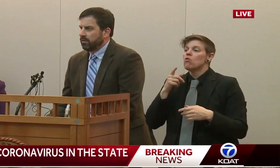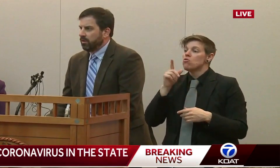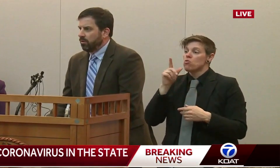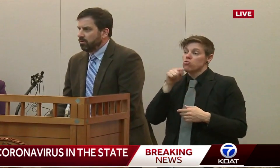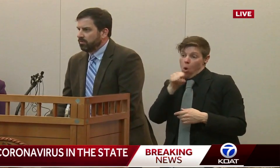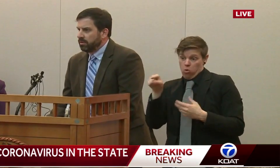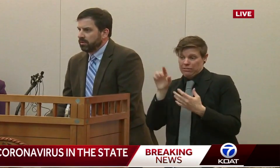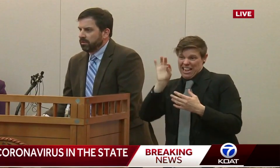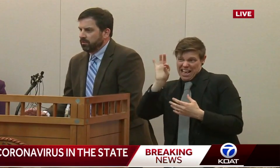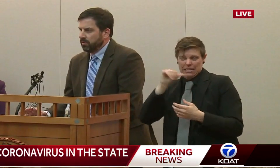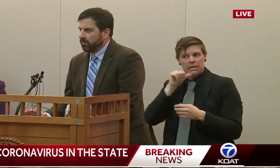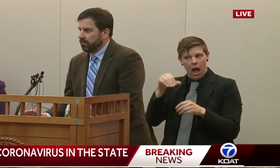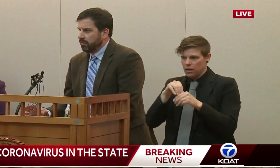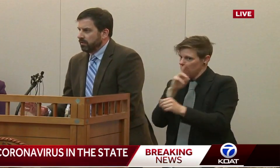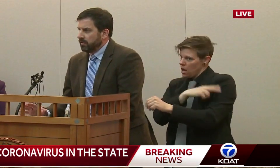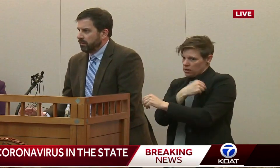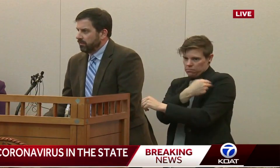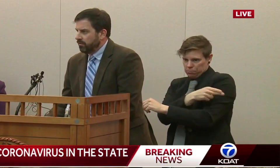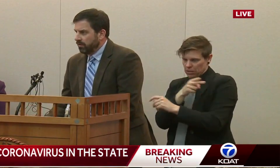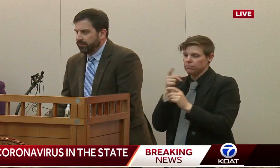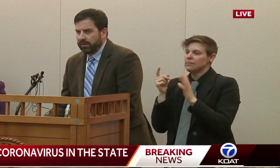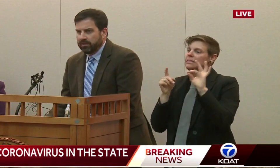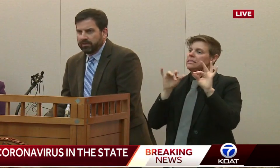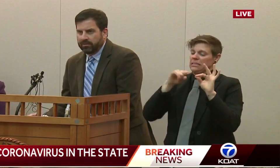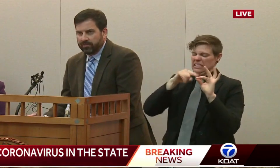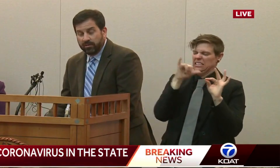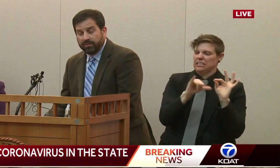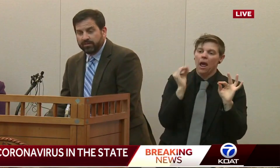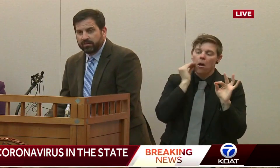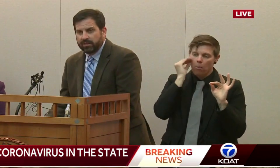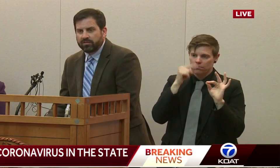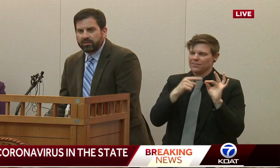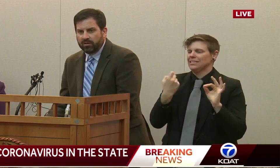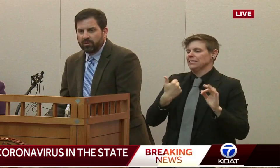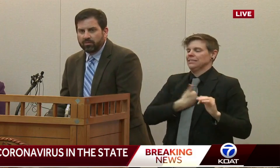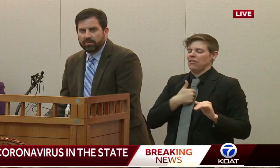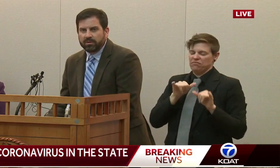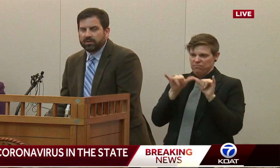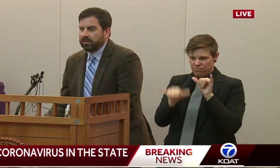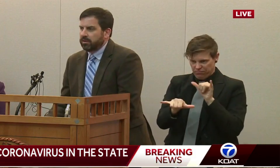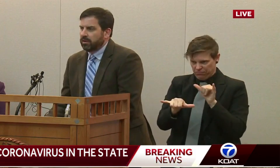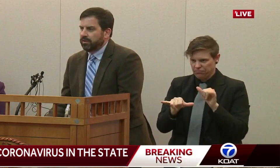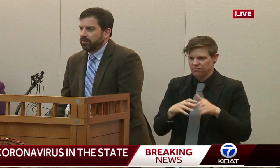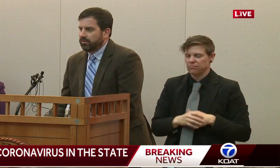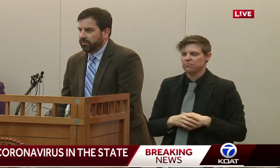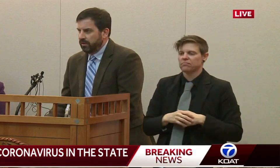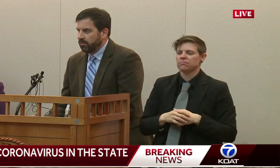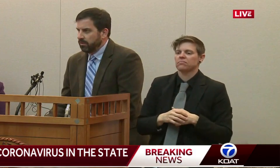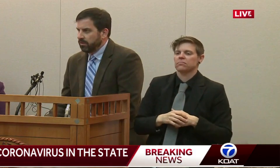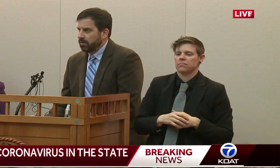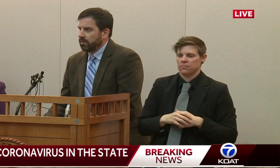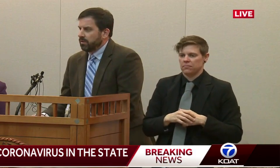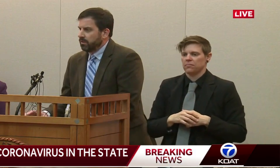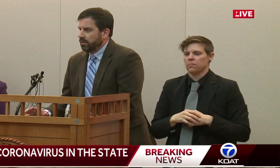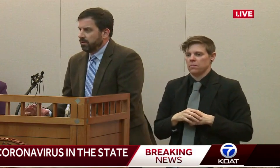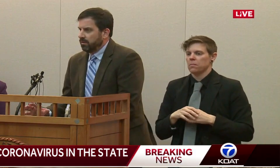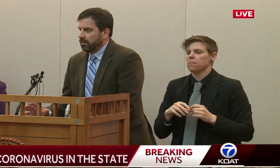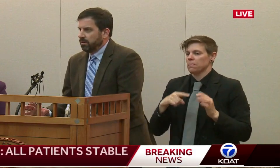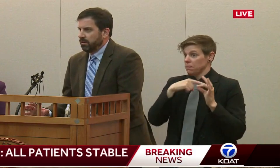Those that are home doing their self-isolation at home, they're stable.